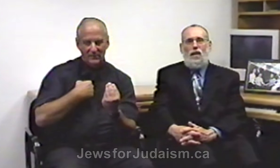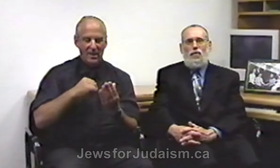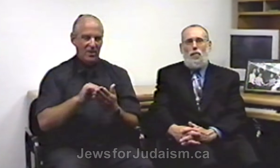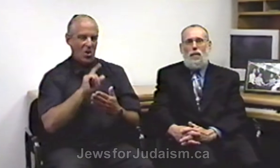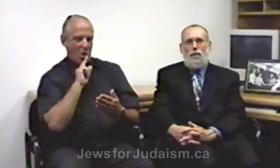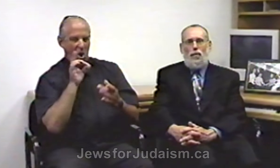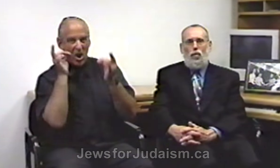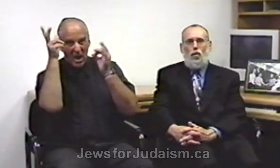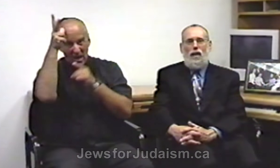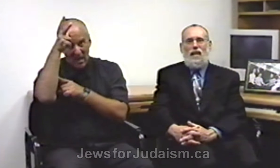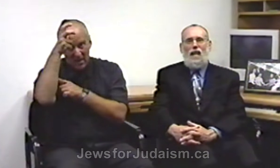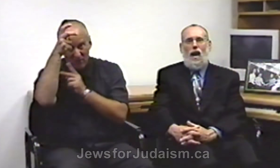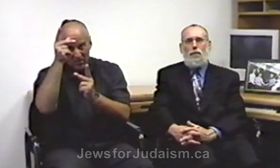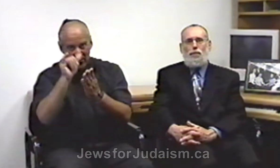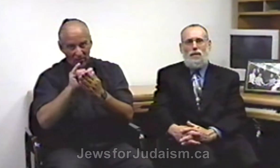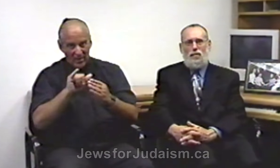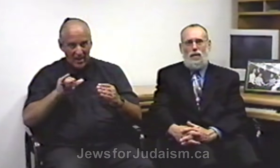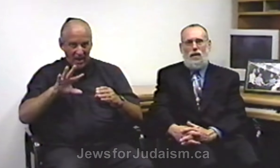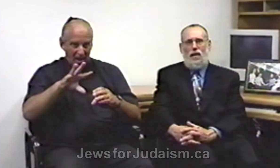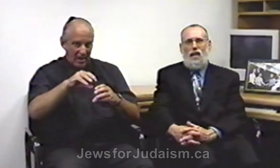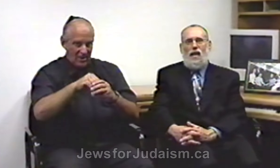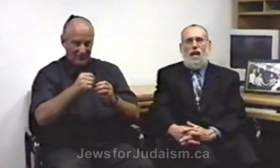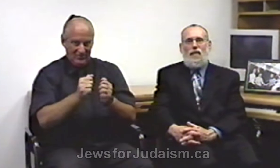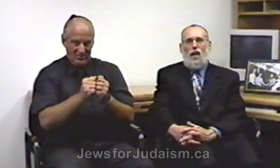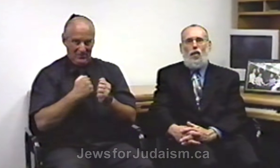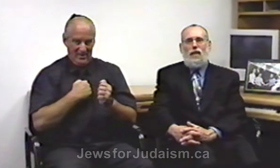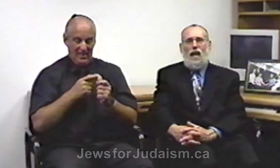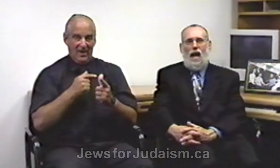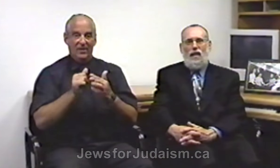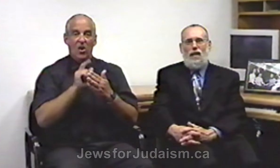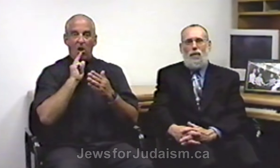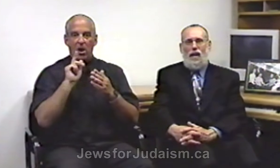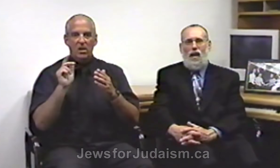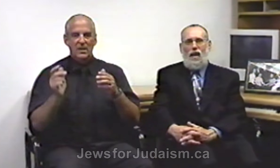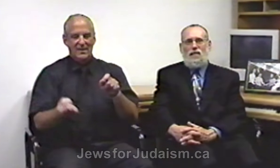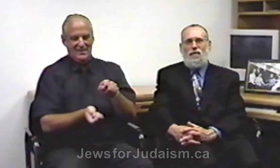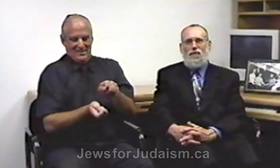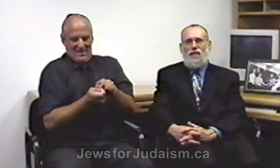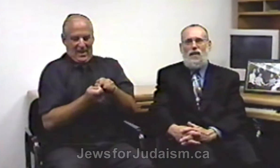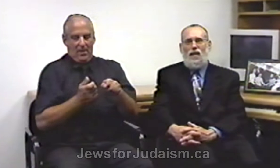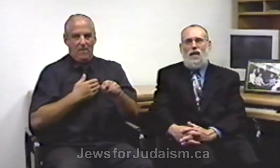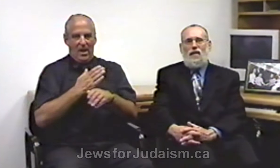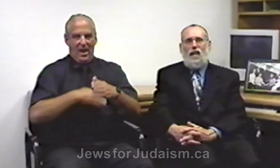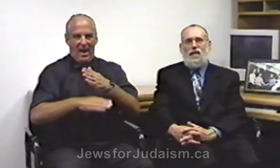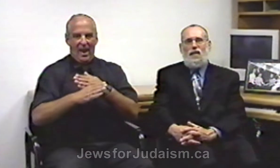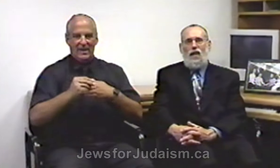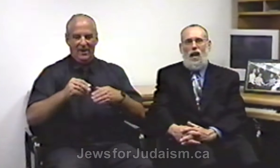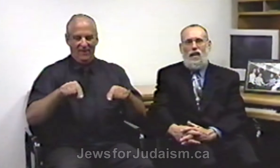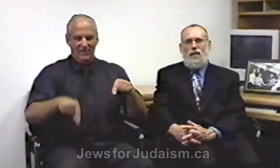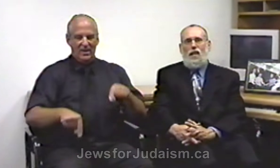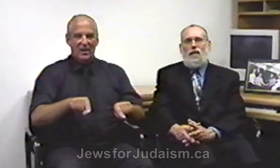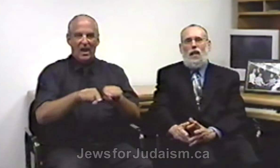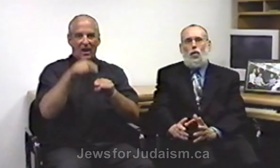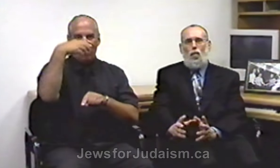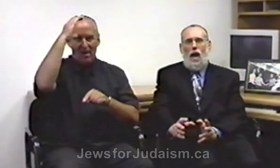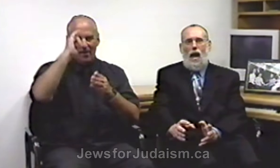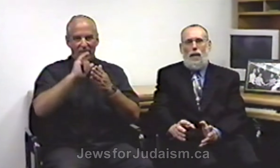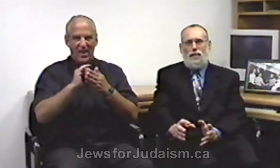evil people who encompass me and they are attacking my hands and feet like a lion that grabs